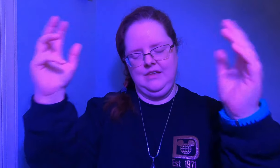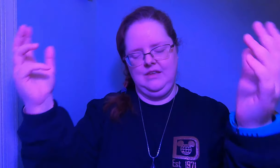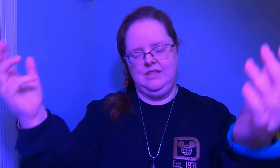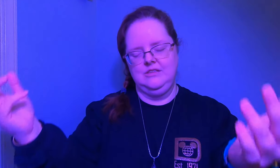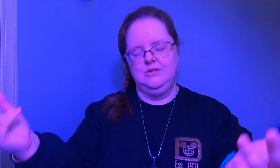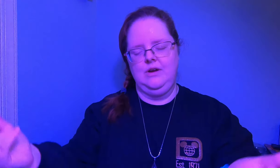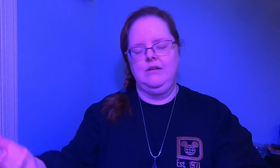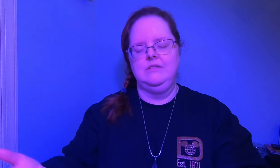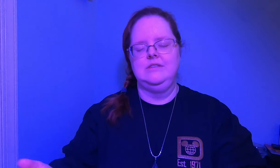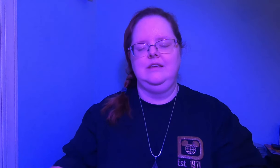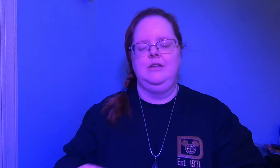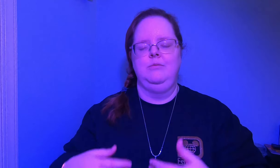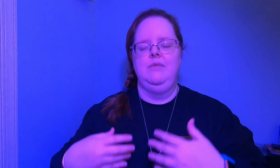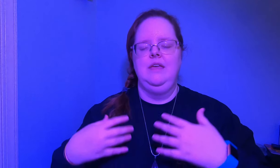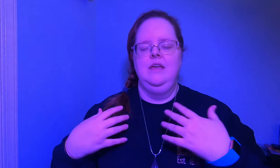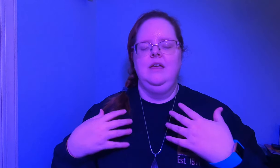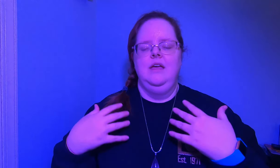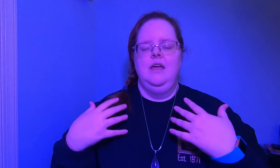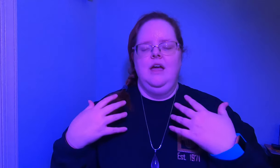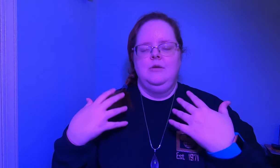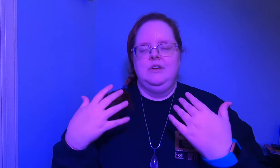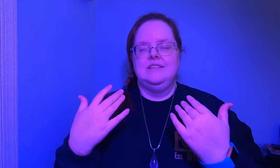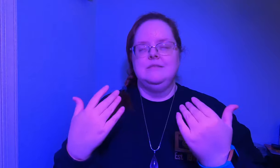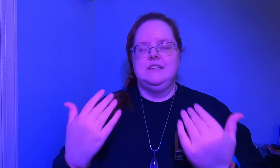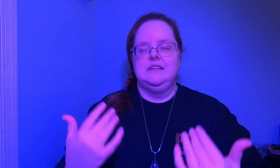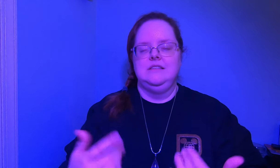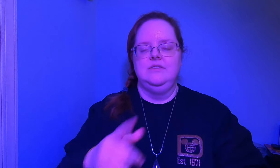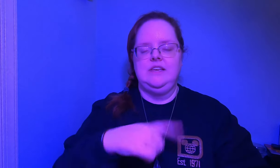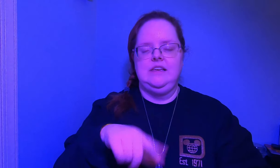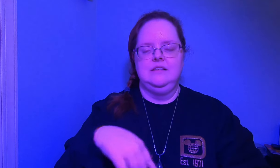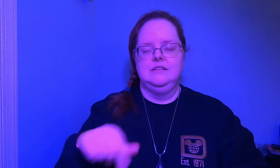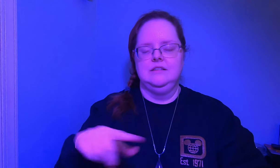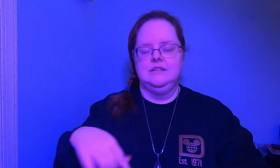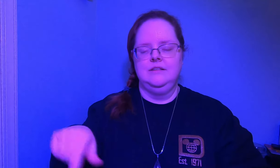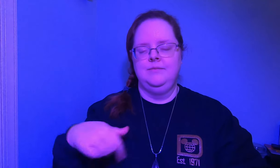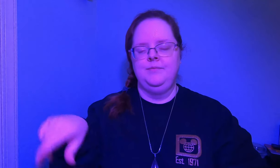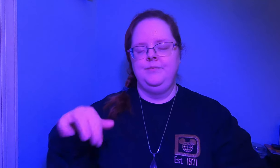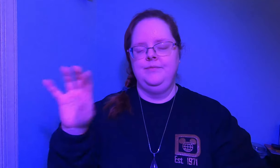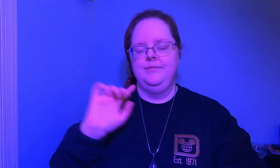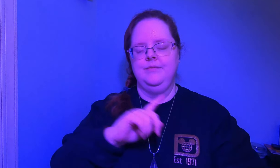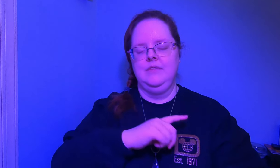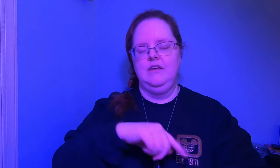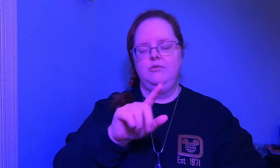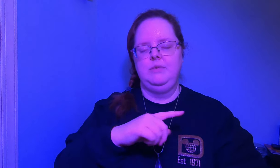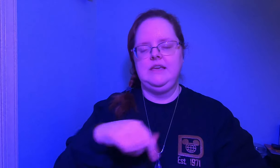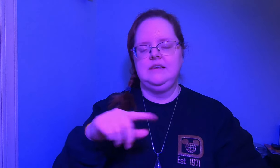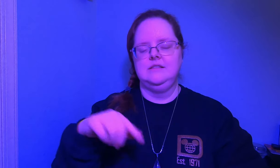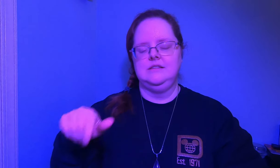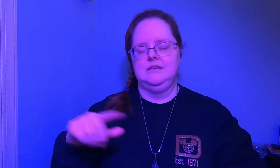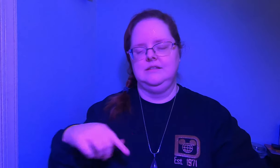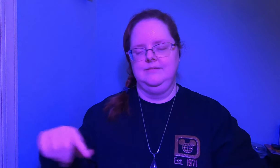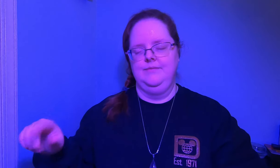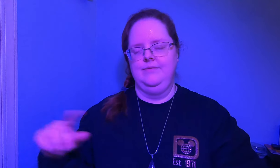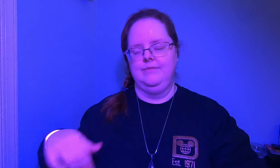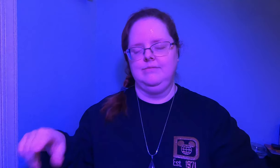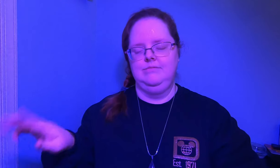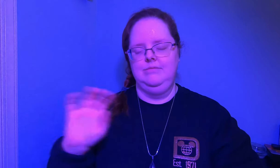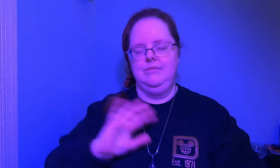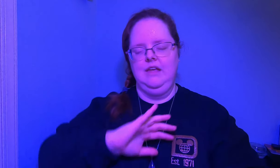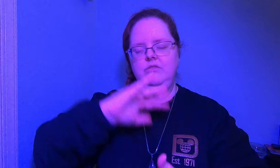that surrounds them and brings them a sense of ease of peace of